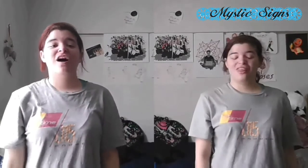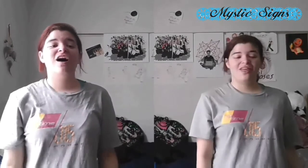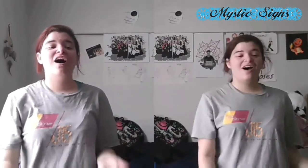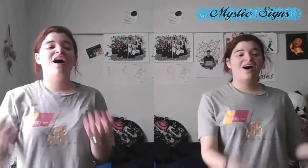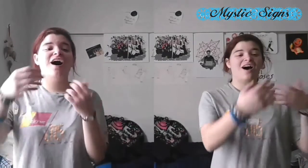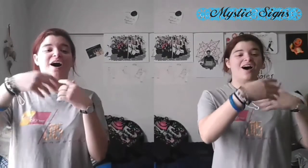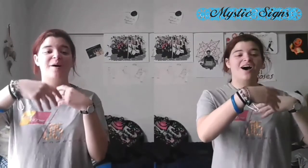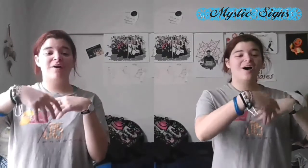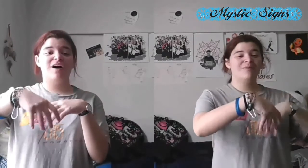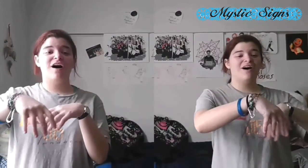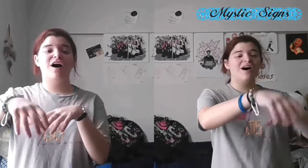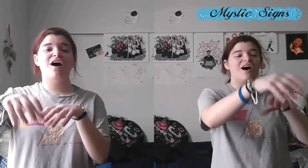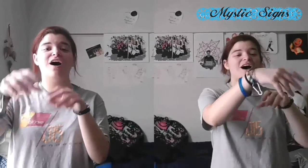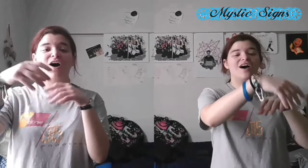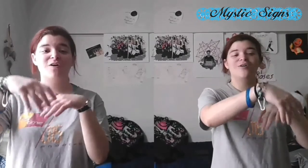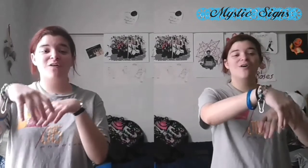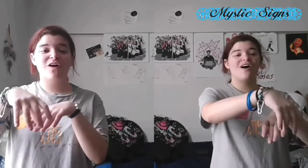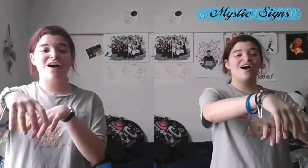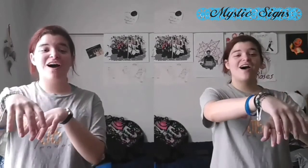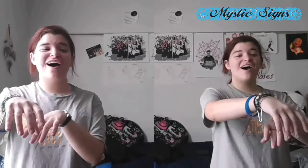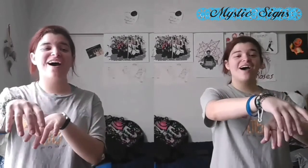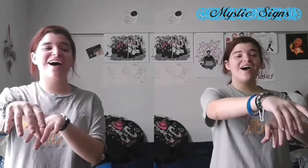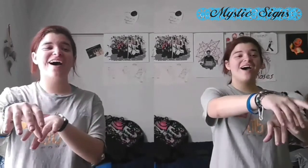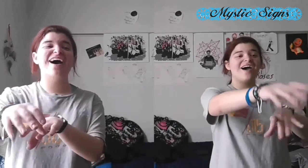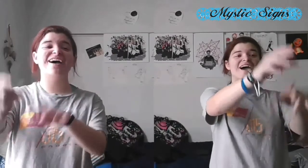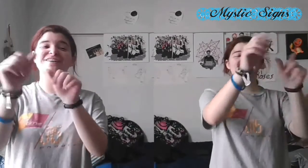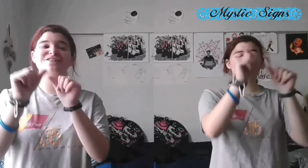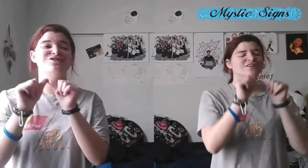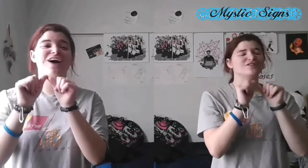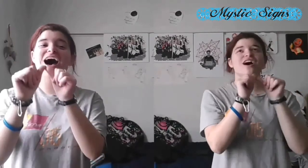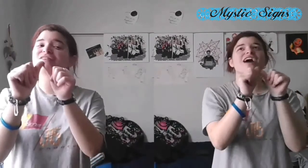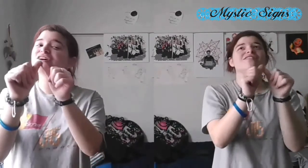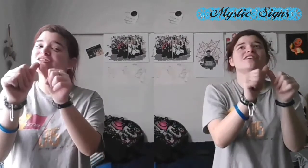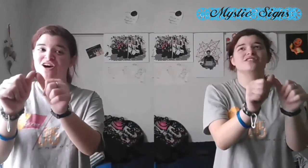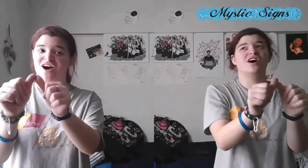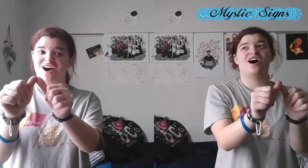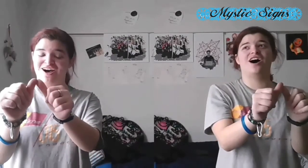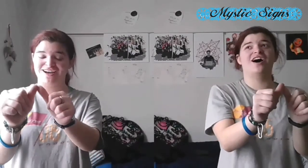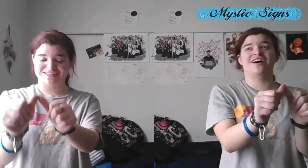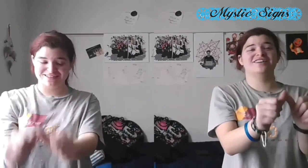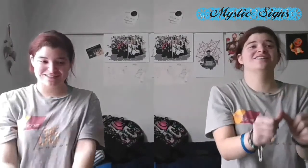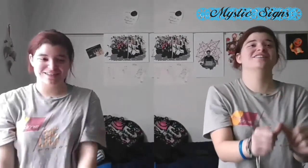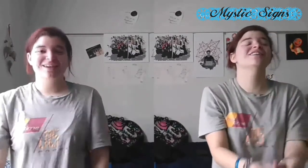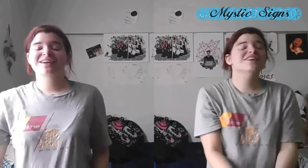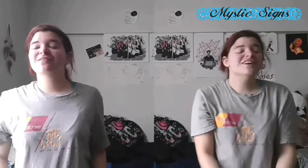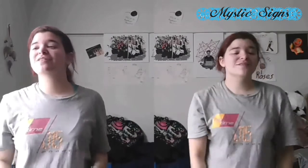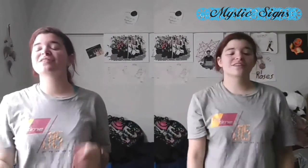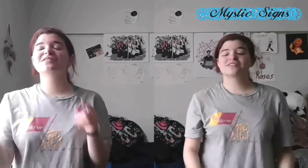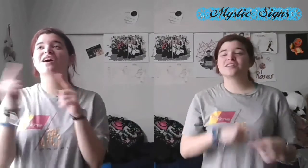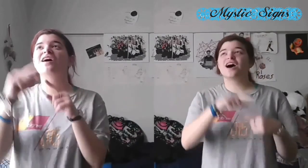The parade traveled on, with the sun in